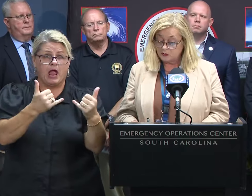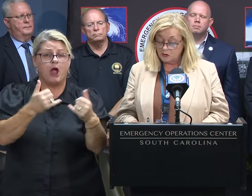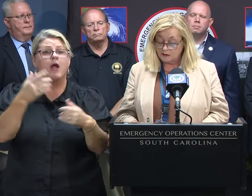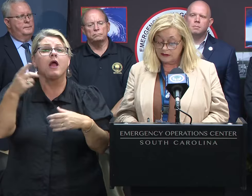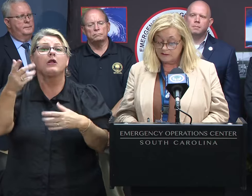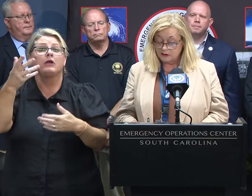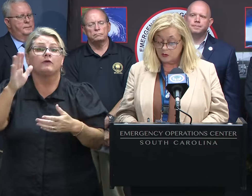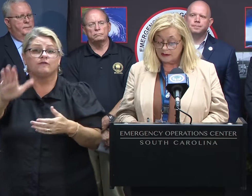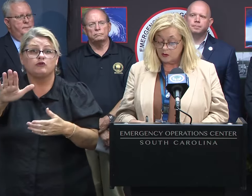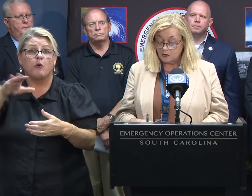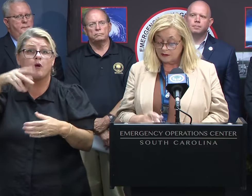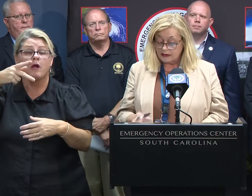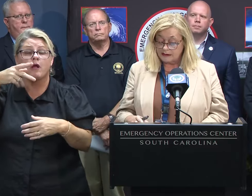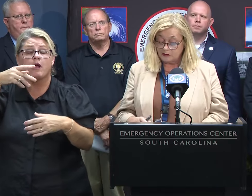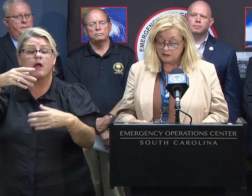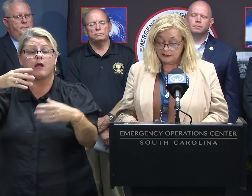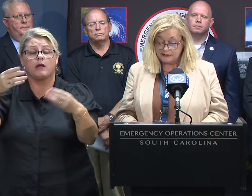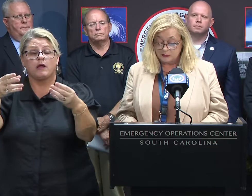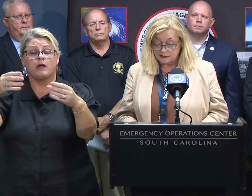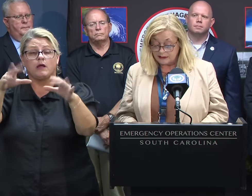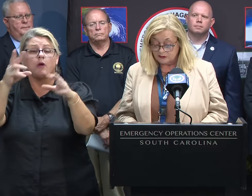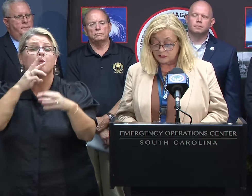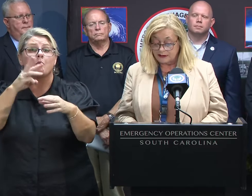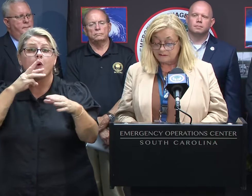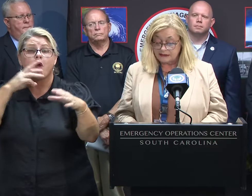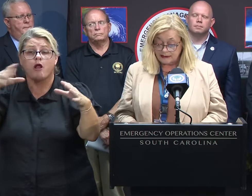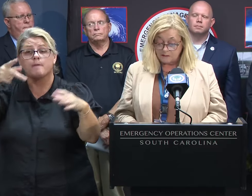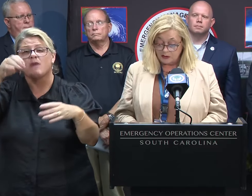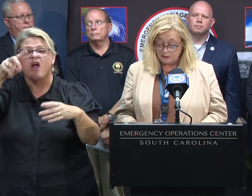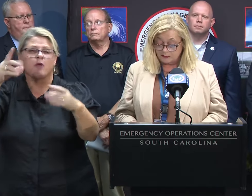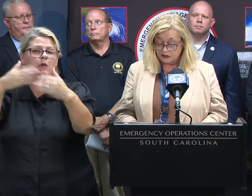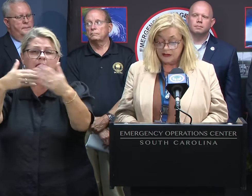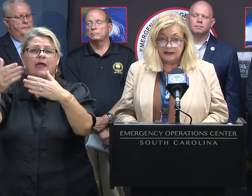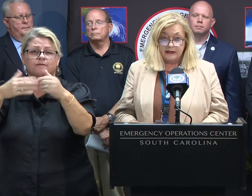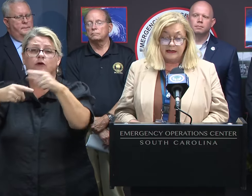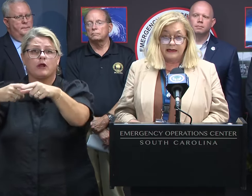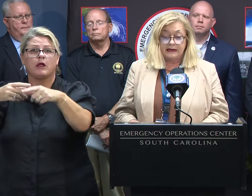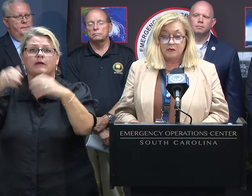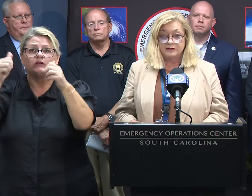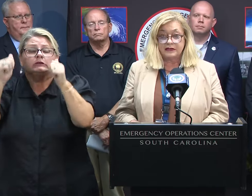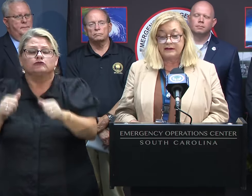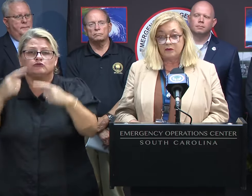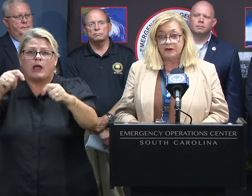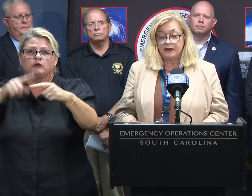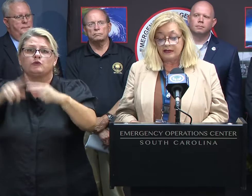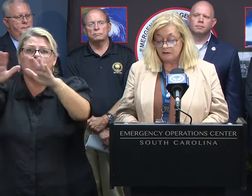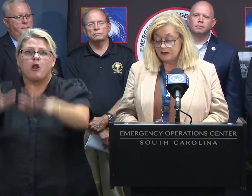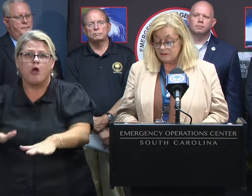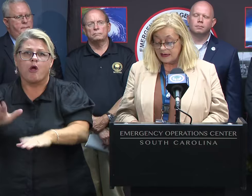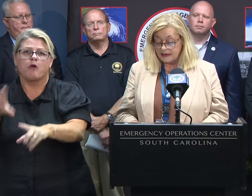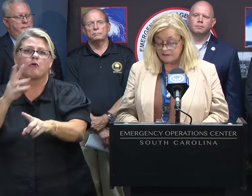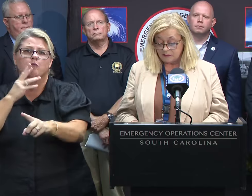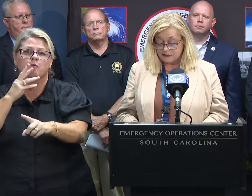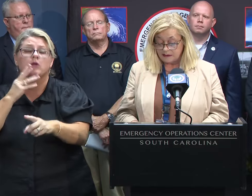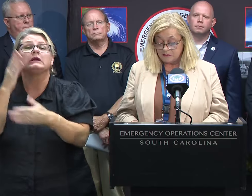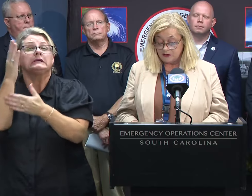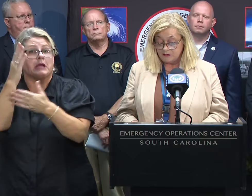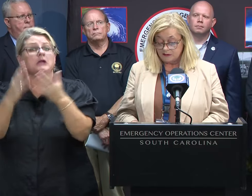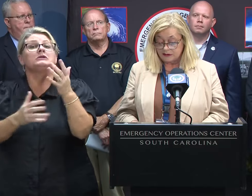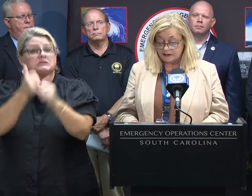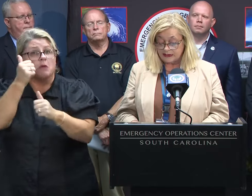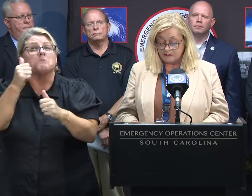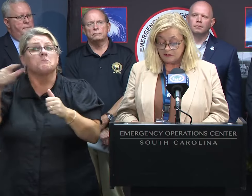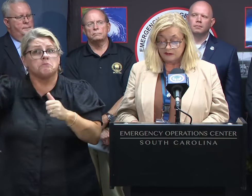those water levels while coordinating the release with downstream dam owners. And I will say that we are hearing back from dam